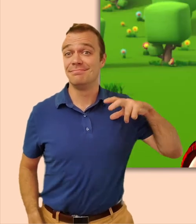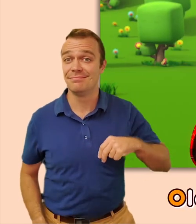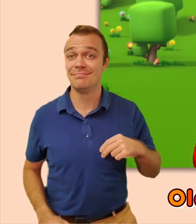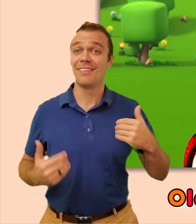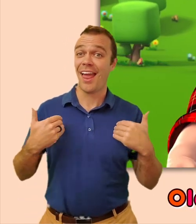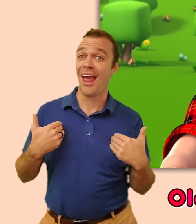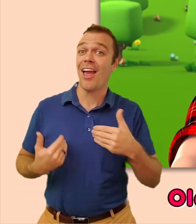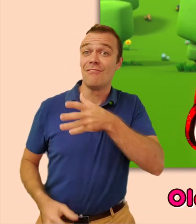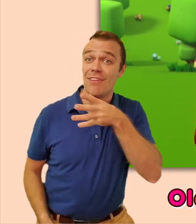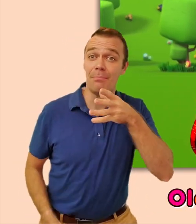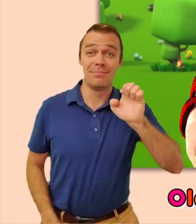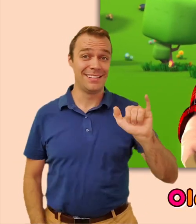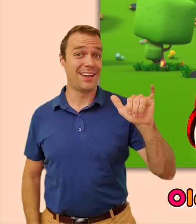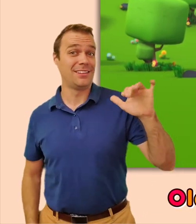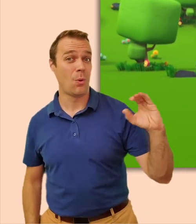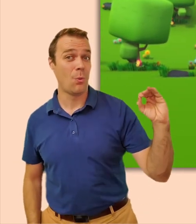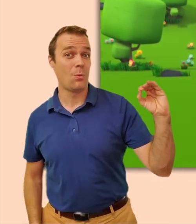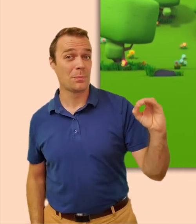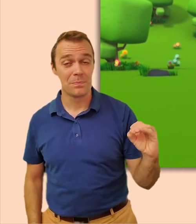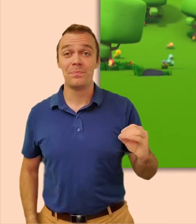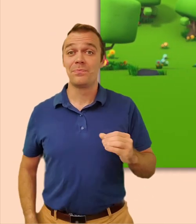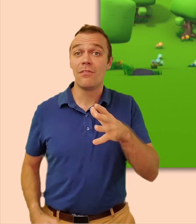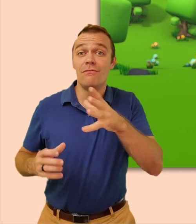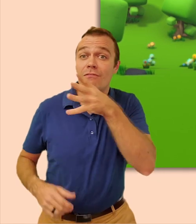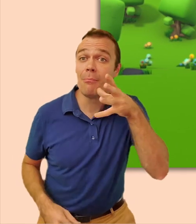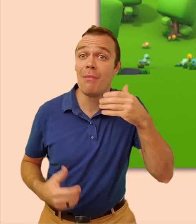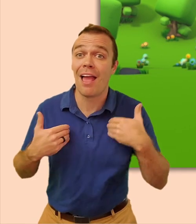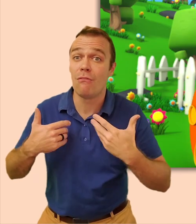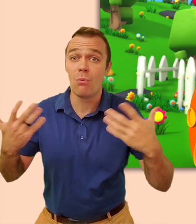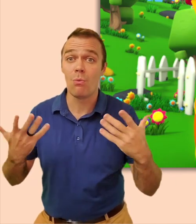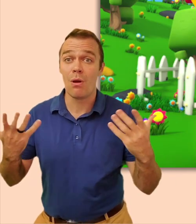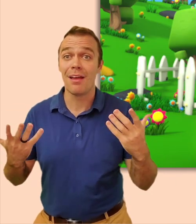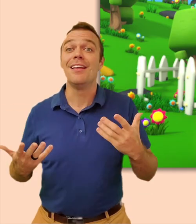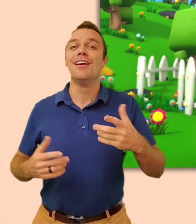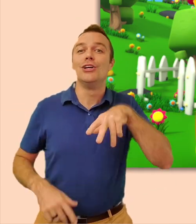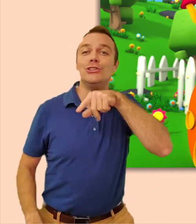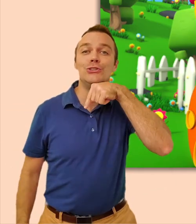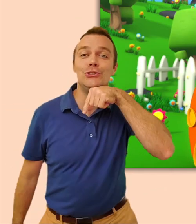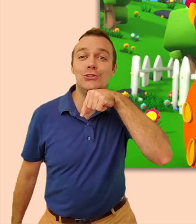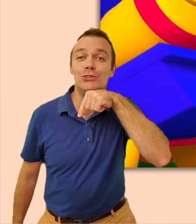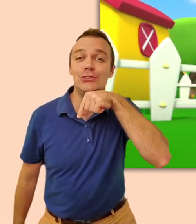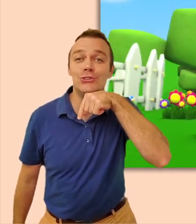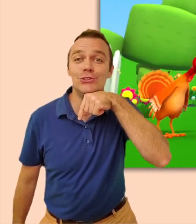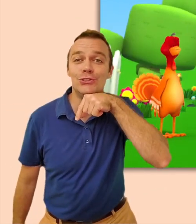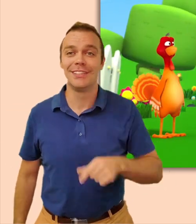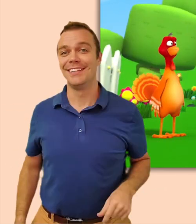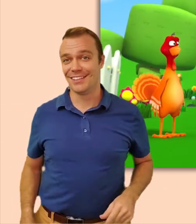Old MacDonald had a farm, E-I-E-I-O And on his farm he had some turkeys, E-I-E-I